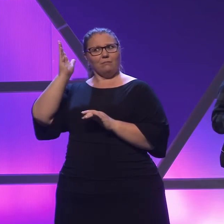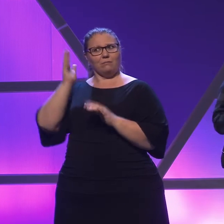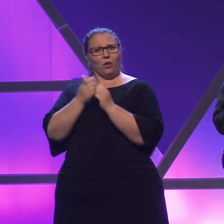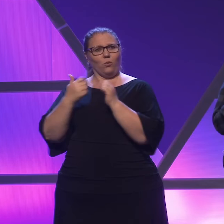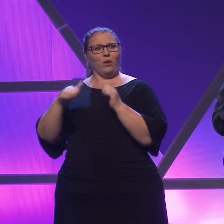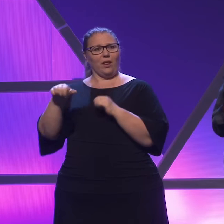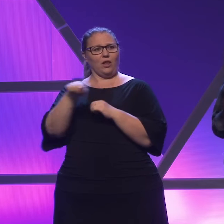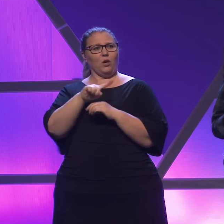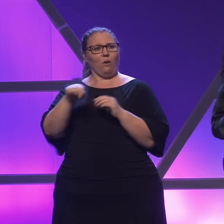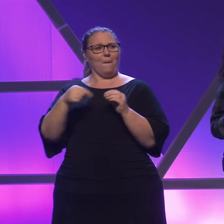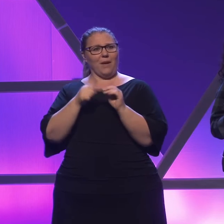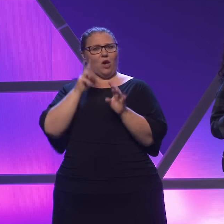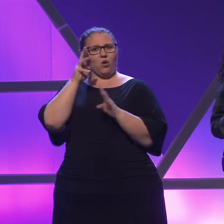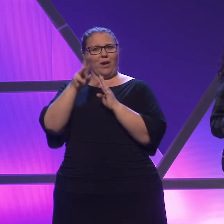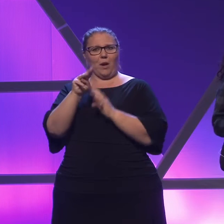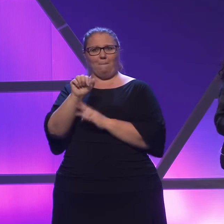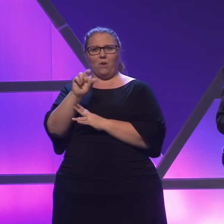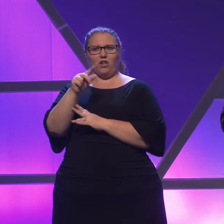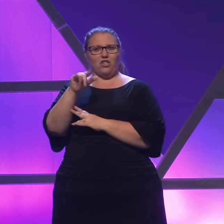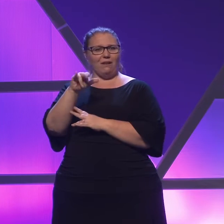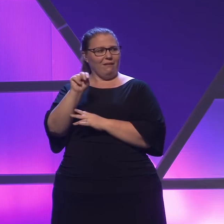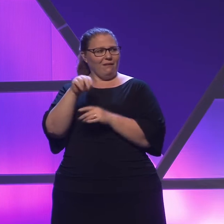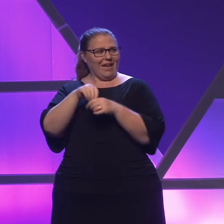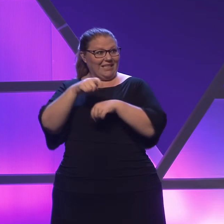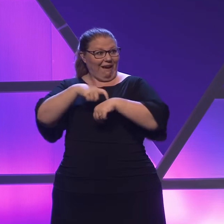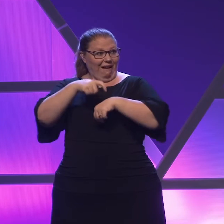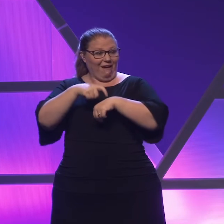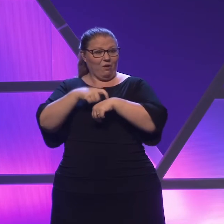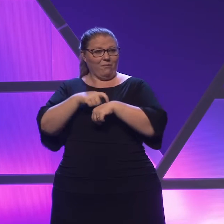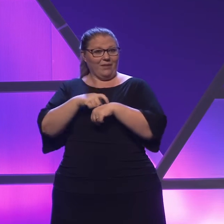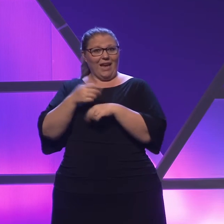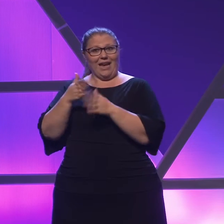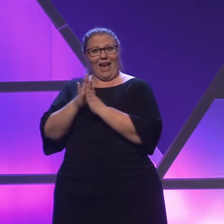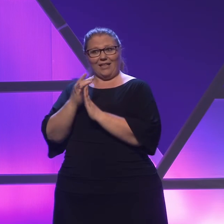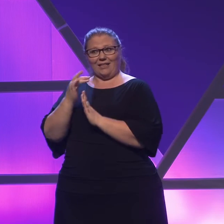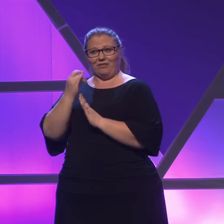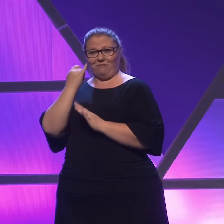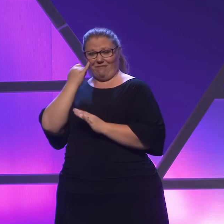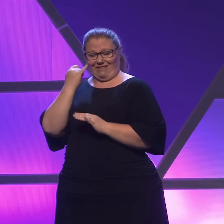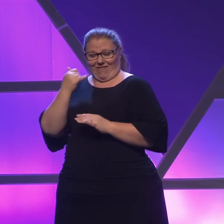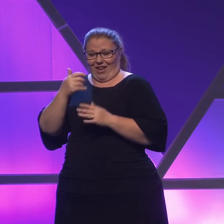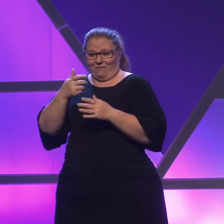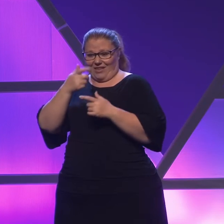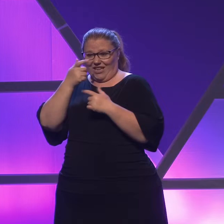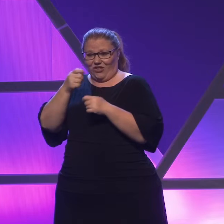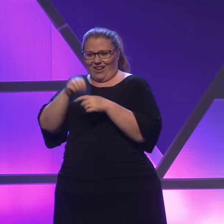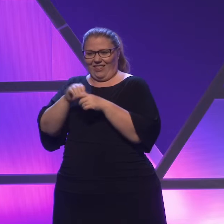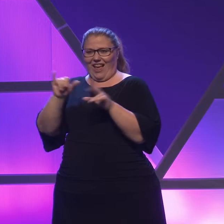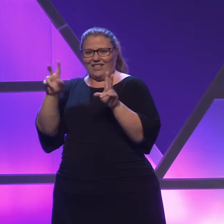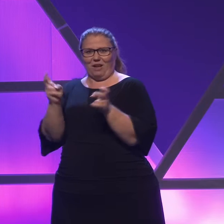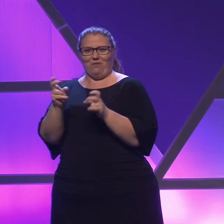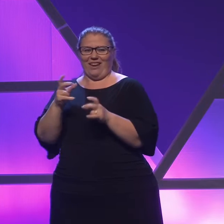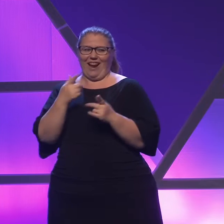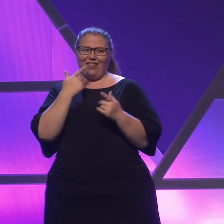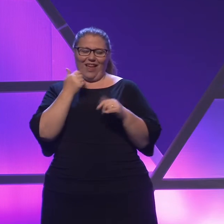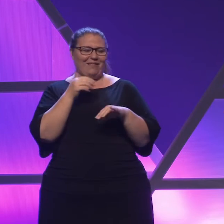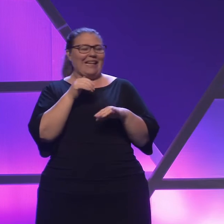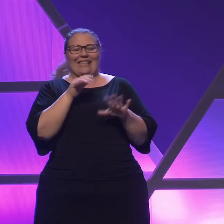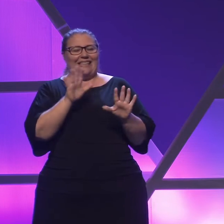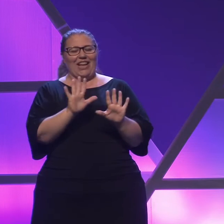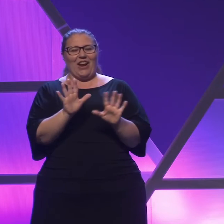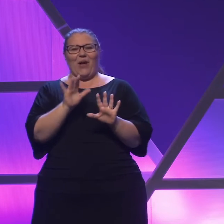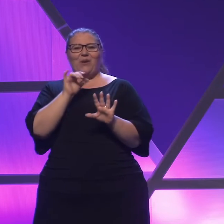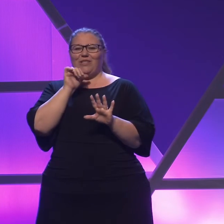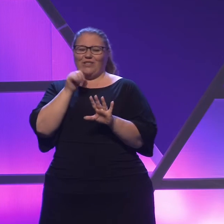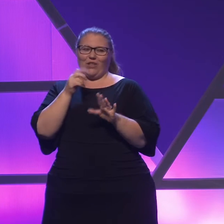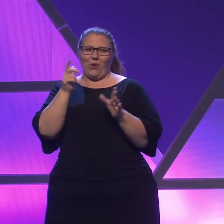creating margin in time, he asked if I was interested in the subject, and I kind of laughed at him. Now, I don't always recommend laughing at your